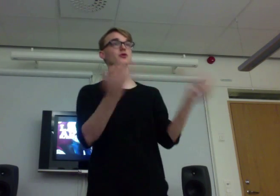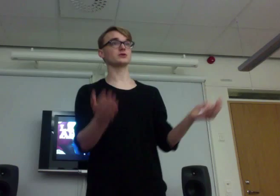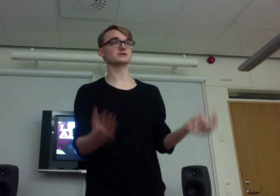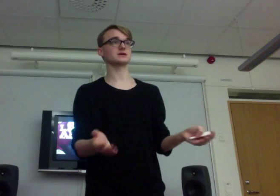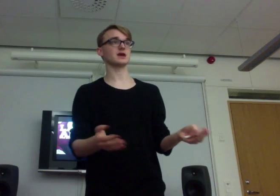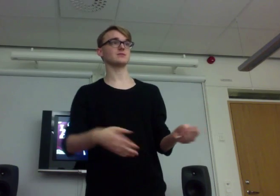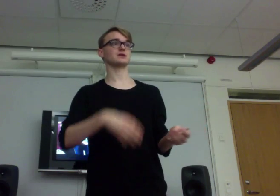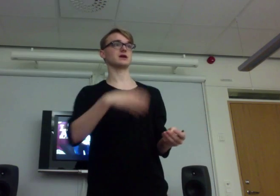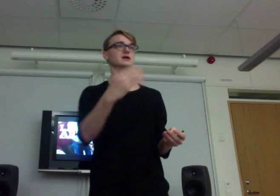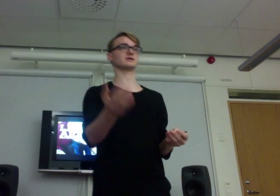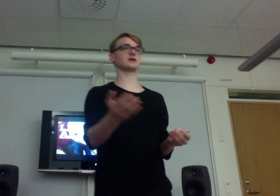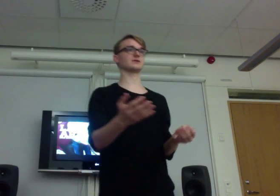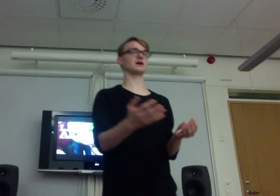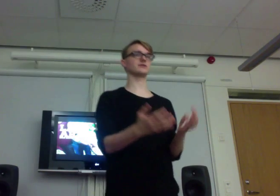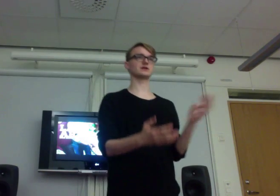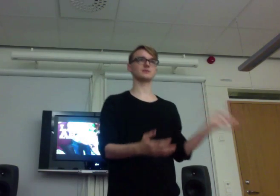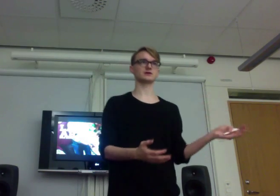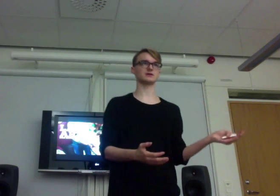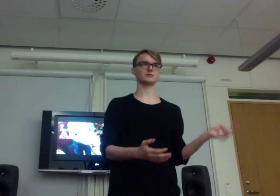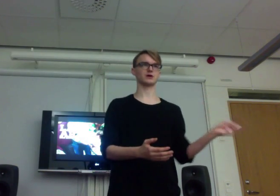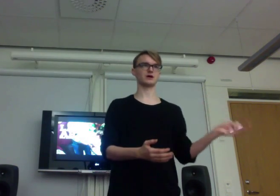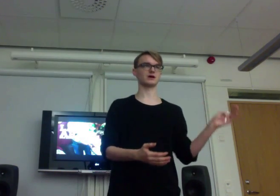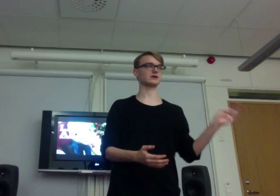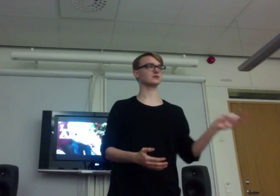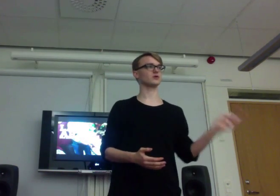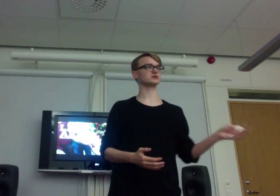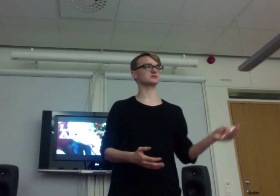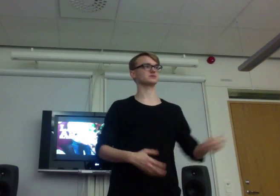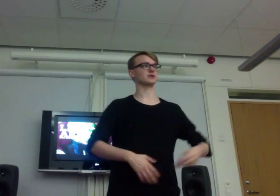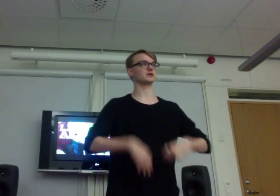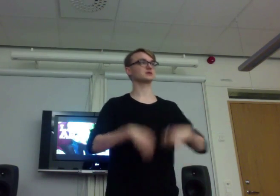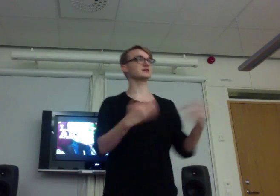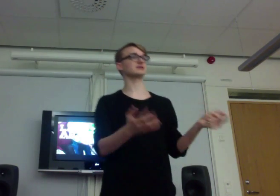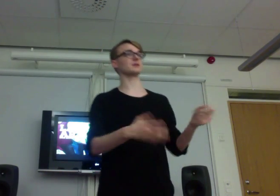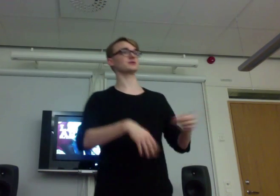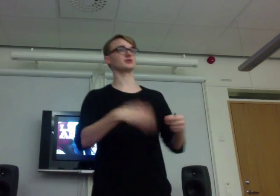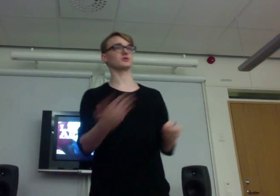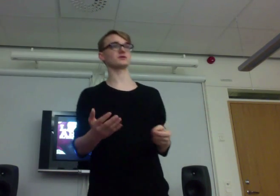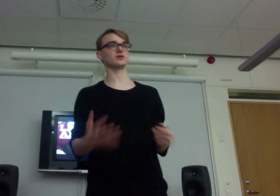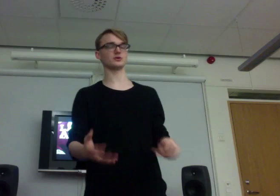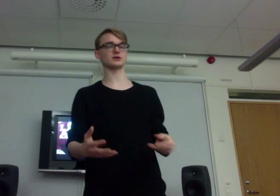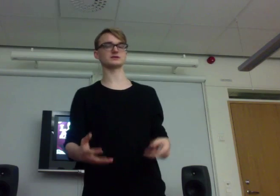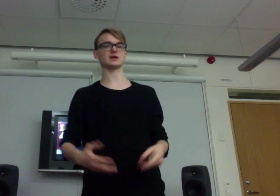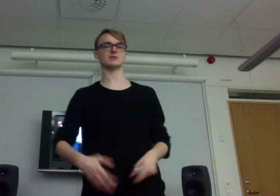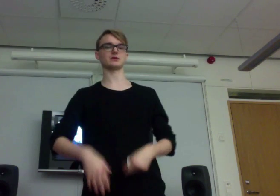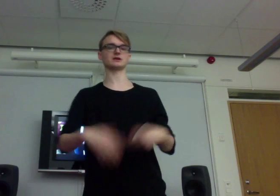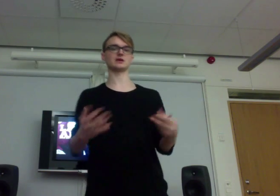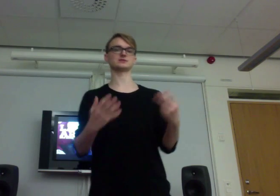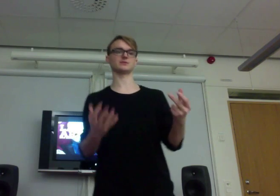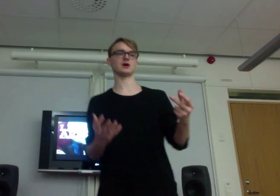it as a game. And they attend, I think they might be attending workshops as well. But they signed up. They knew it, know it is a game. And the game is about,